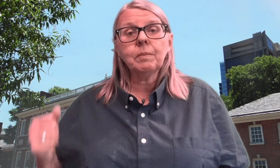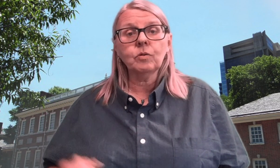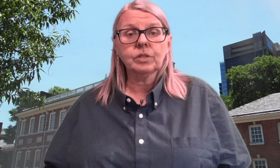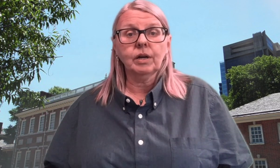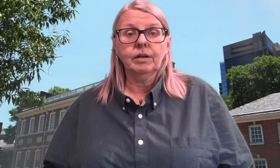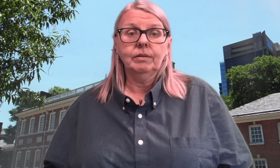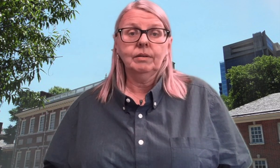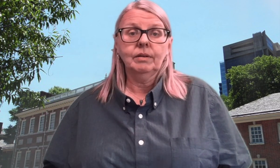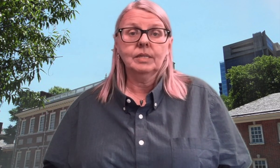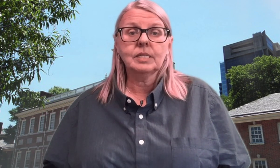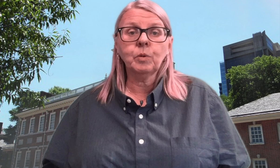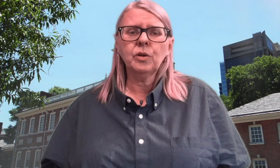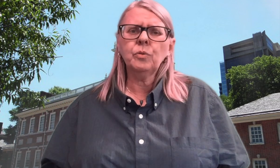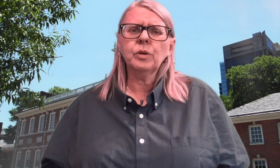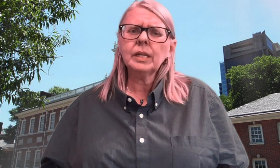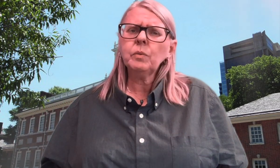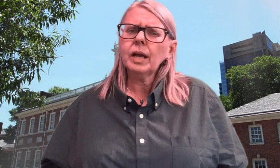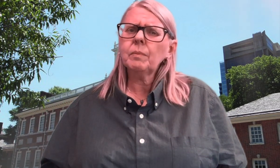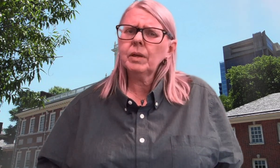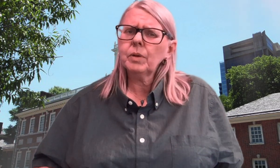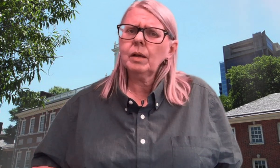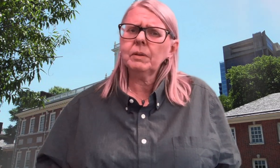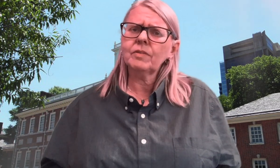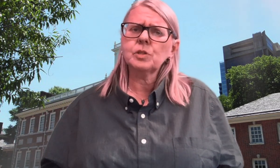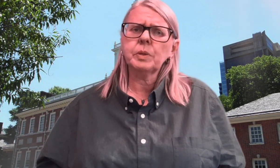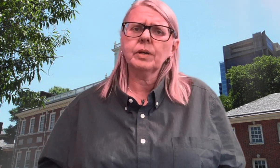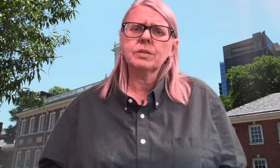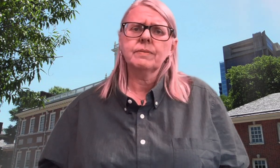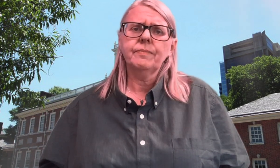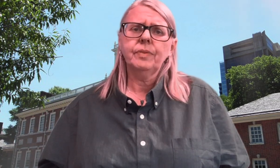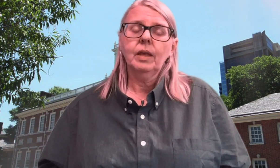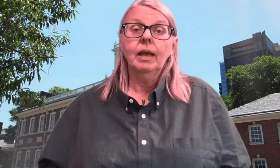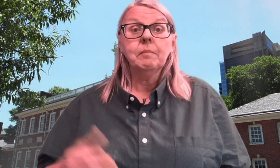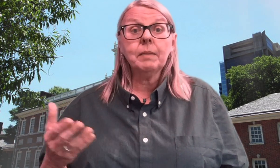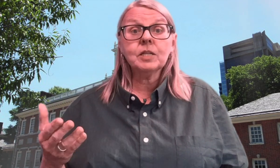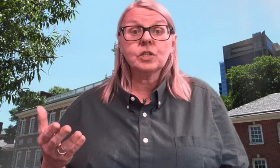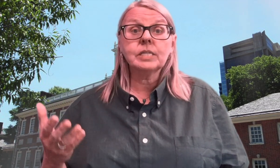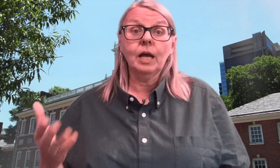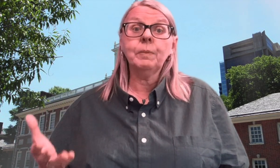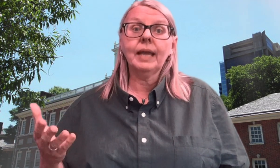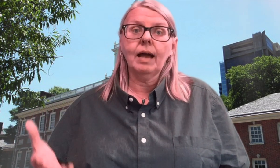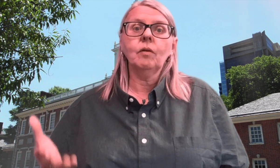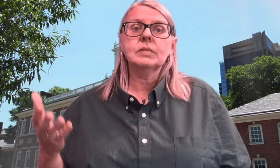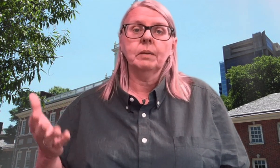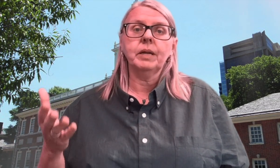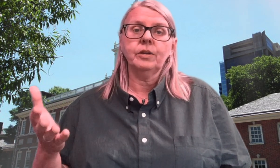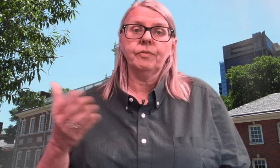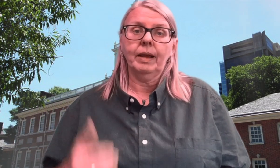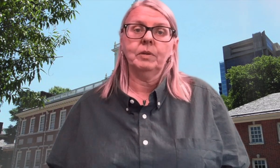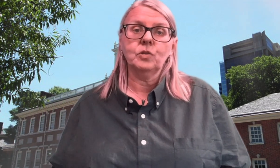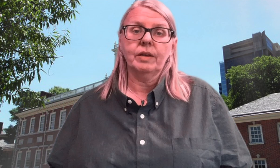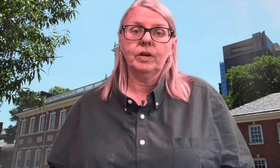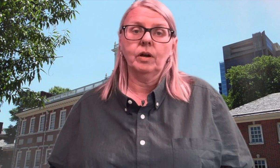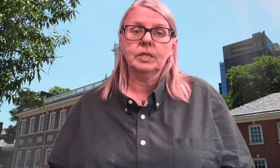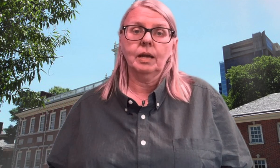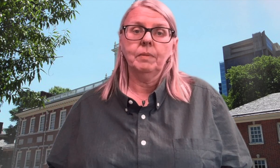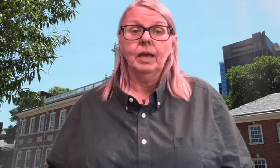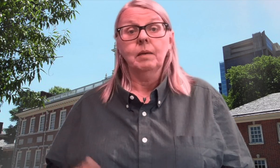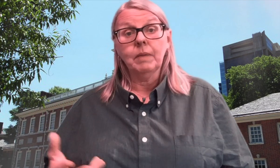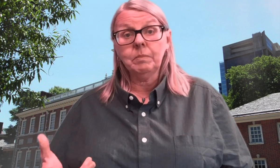postcard to someone who really would help with their spirits. Maybe it's just helping out somebody in your family who's having a hard time. Maybe